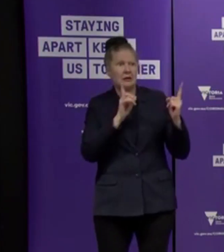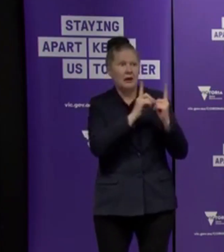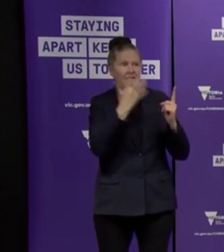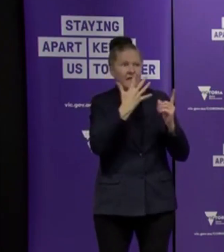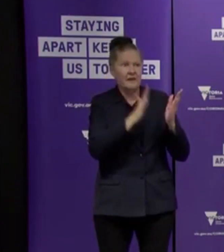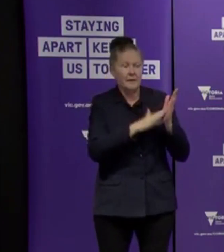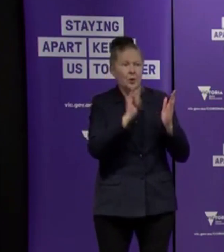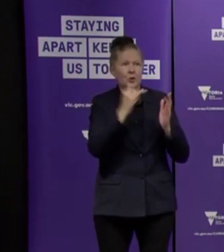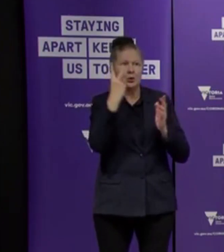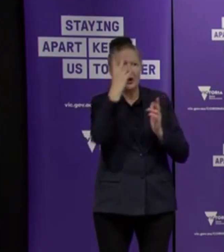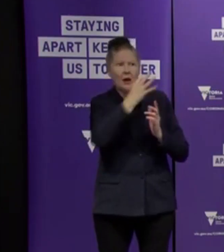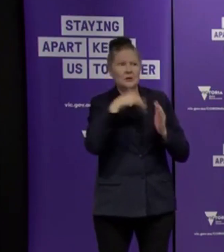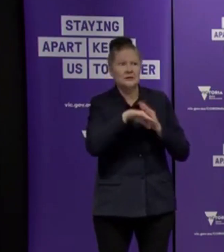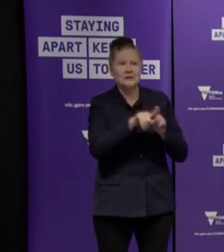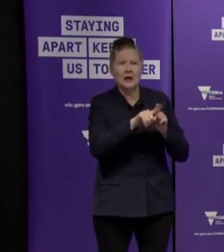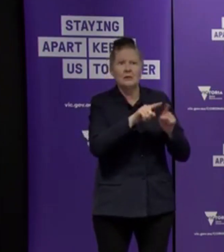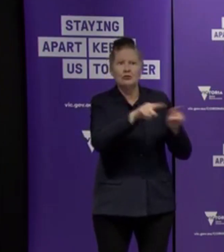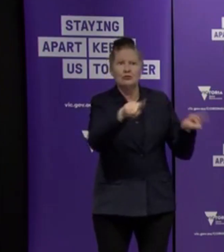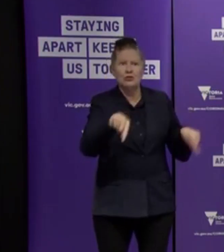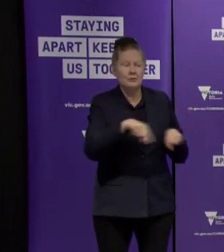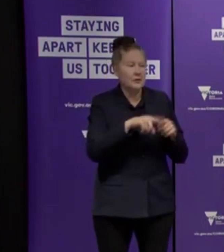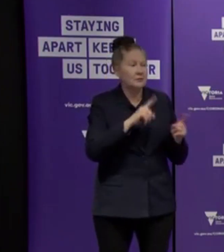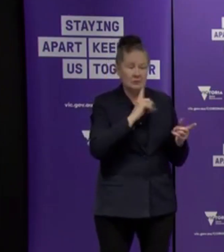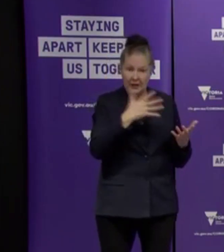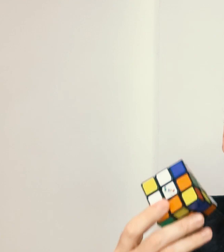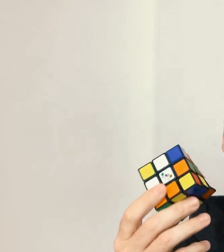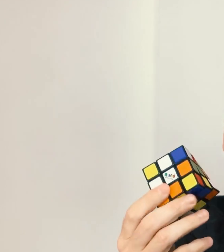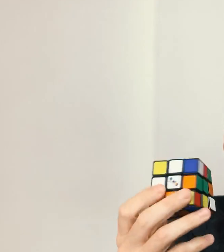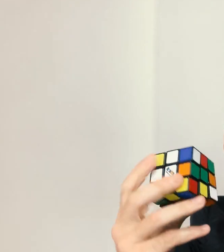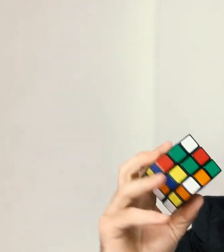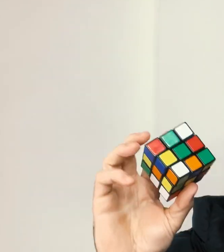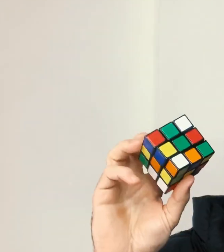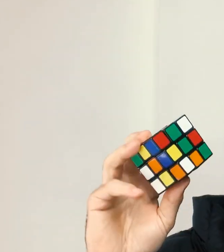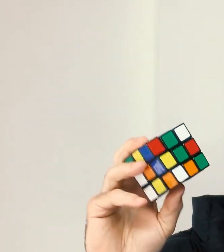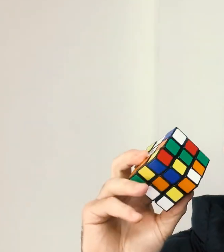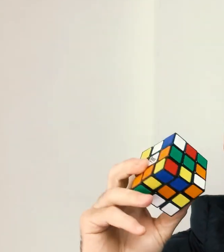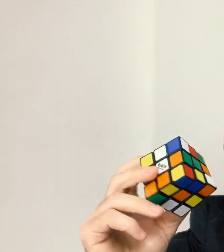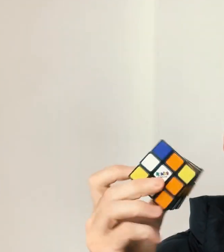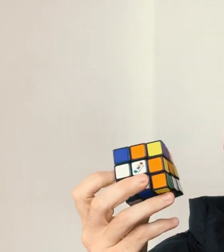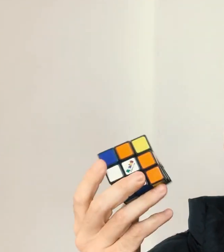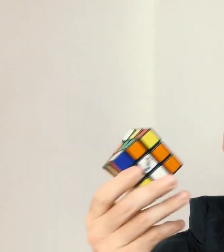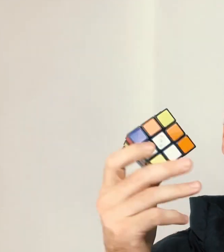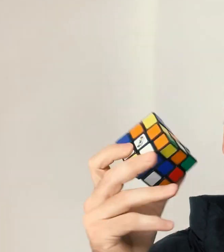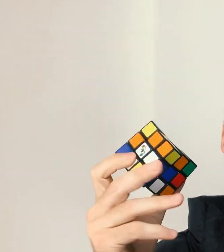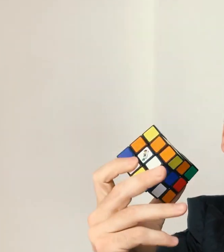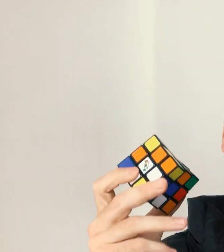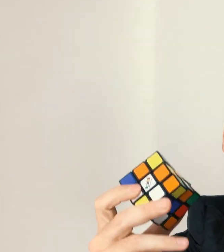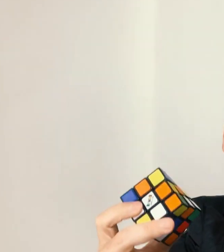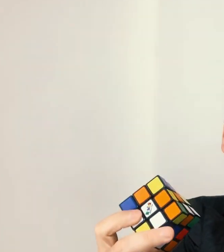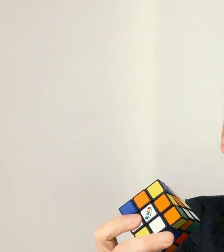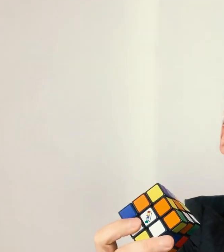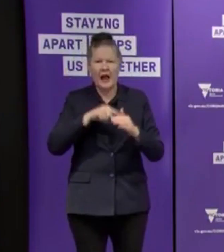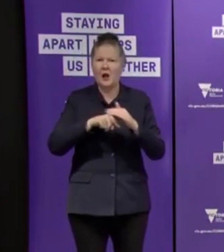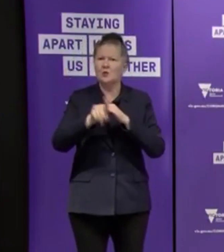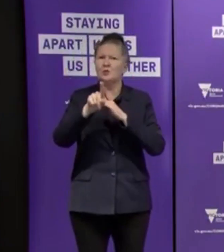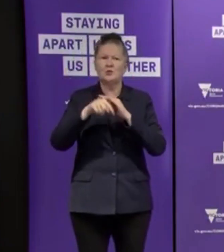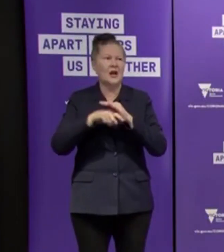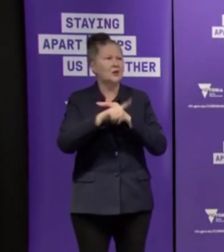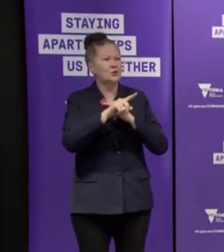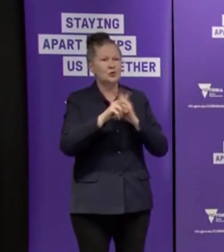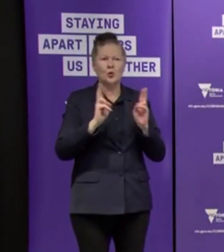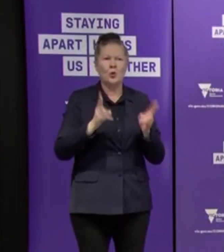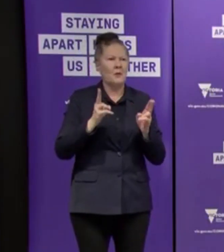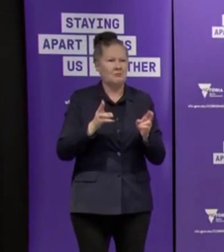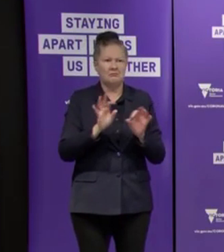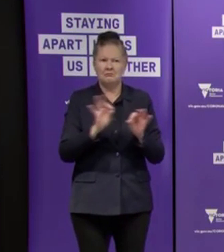online as well as telephone services. I have a mate who got five sides lined up but couldn't get yellow. That